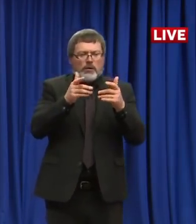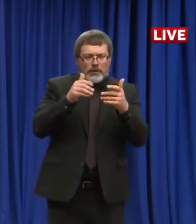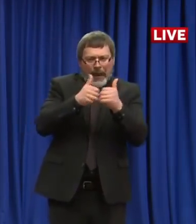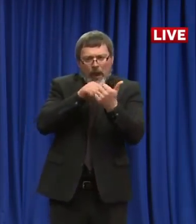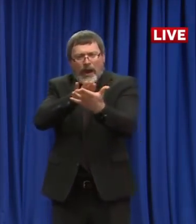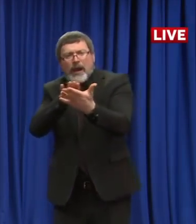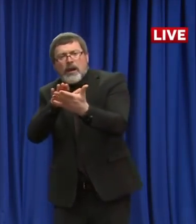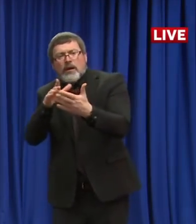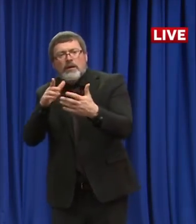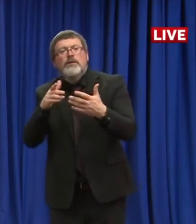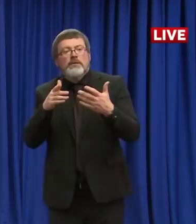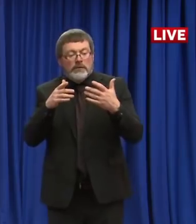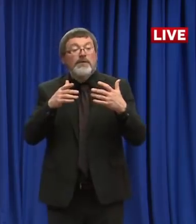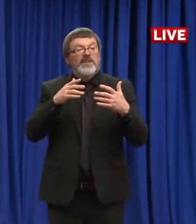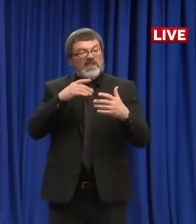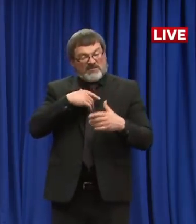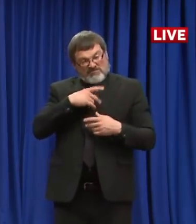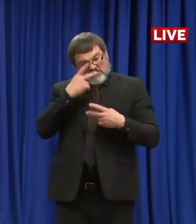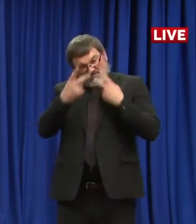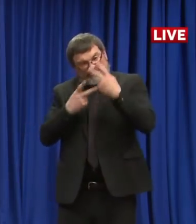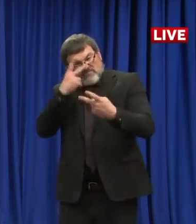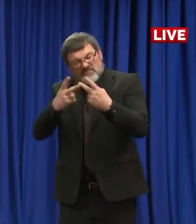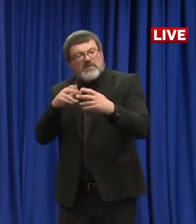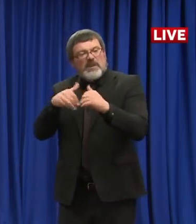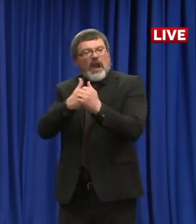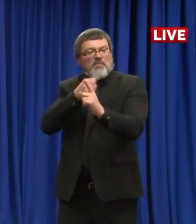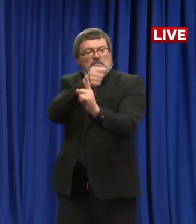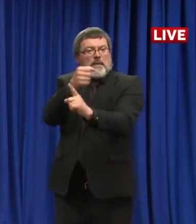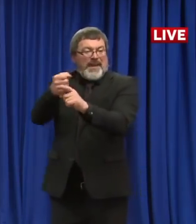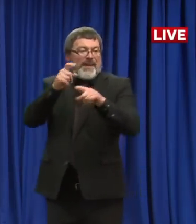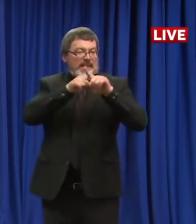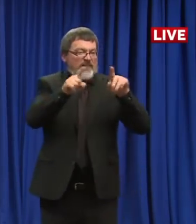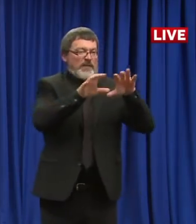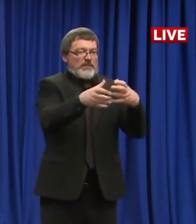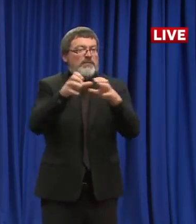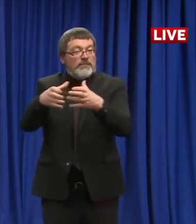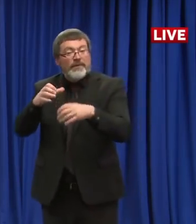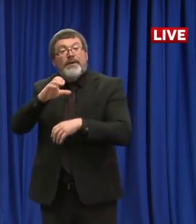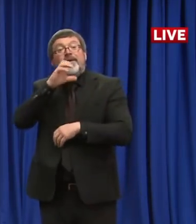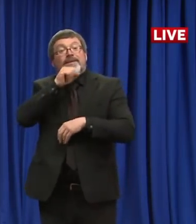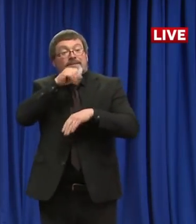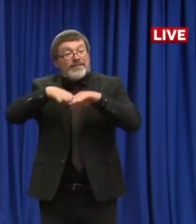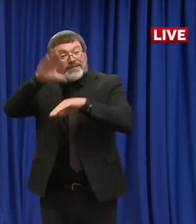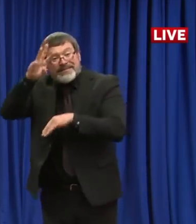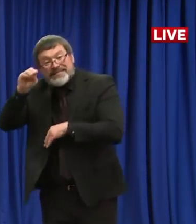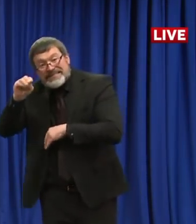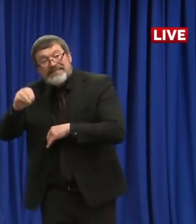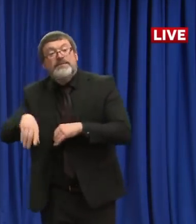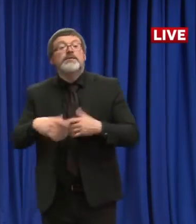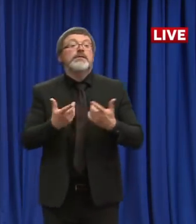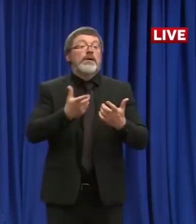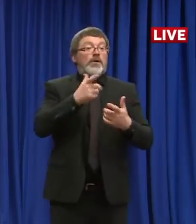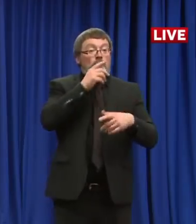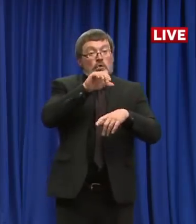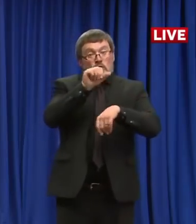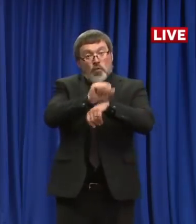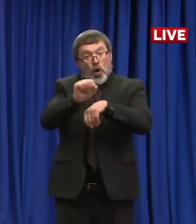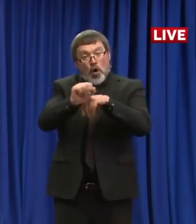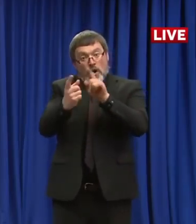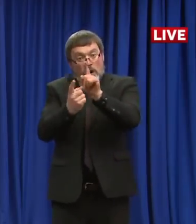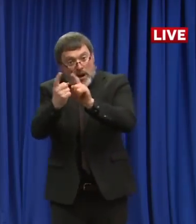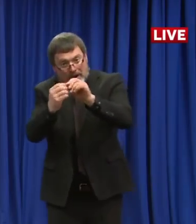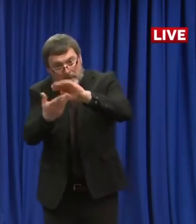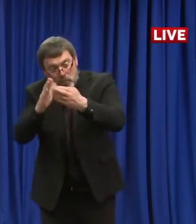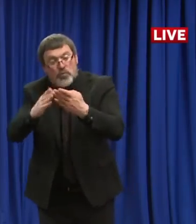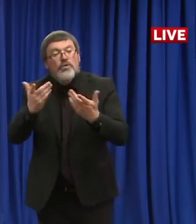age, people with chronic medical conditions, people that work or support community services, people in jails or prisons, for